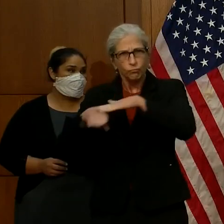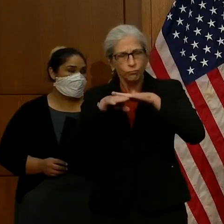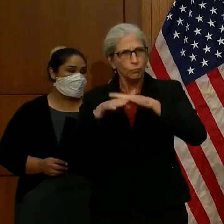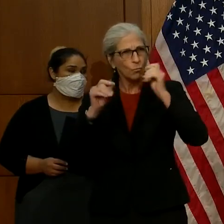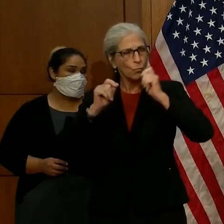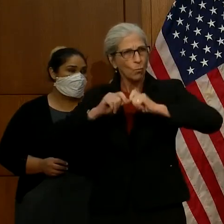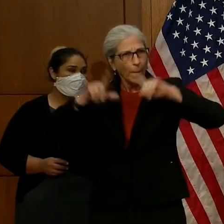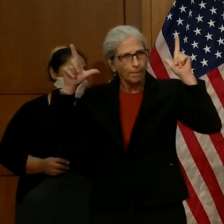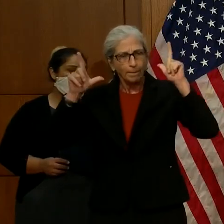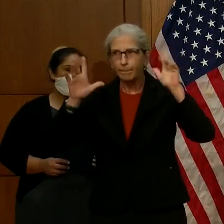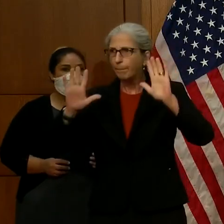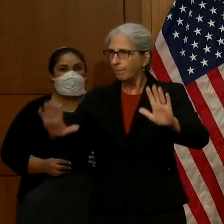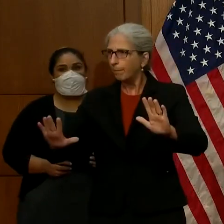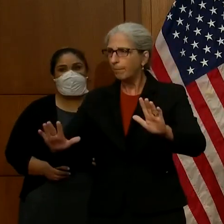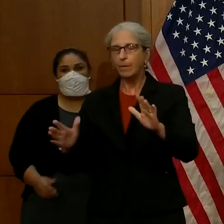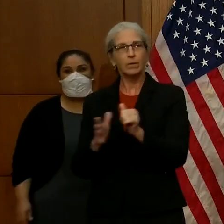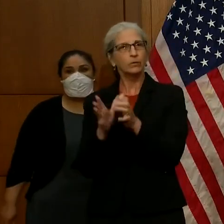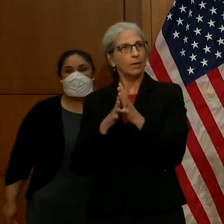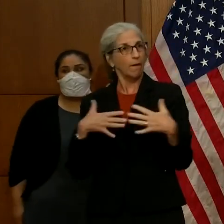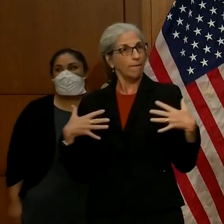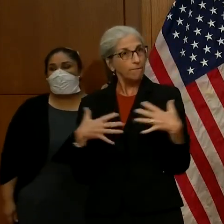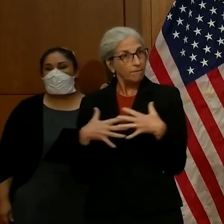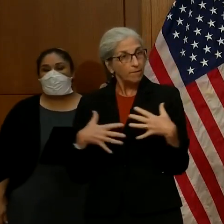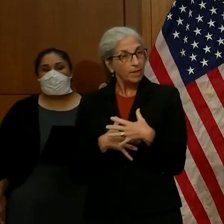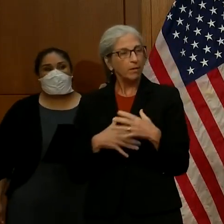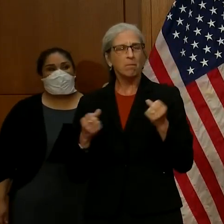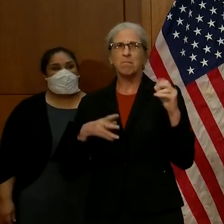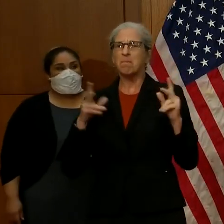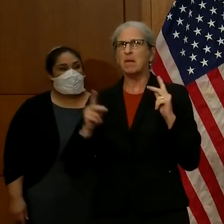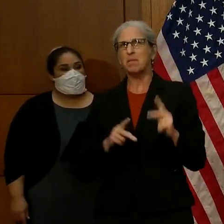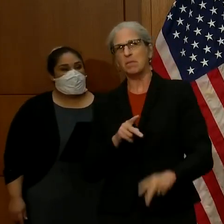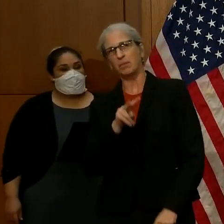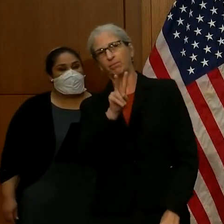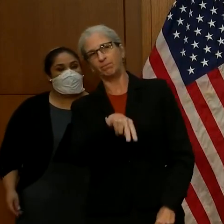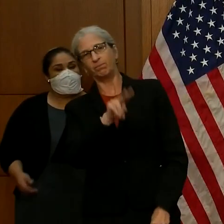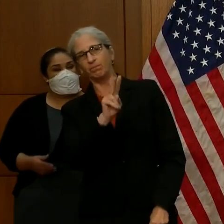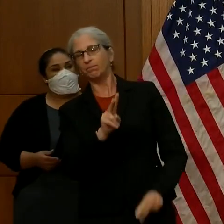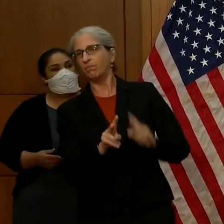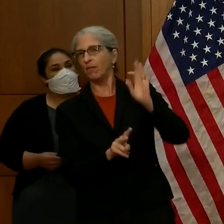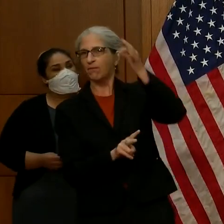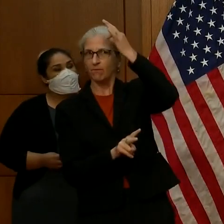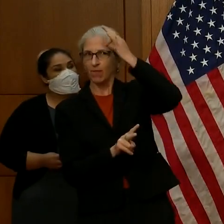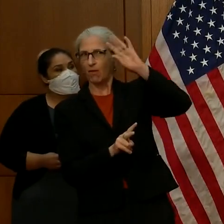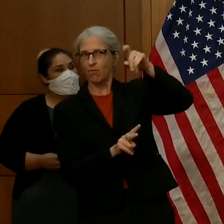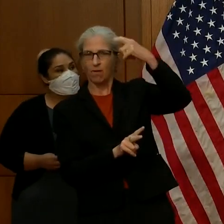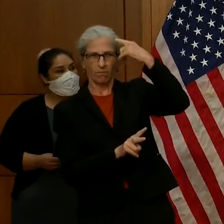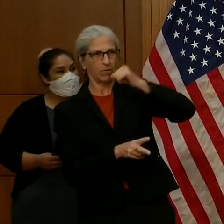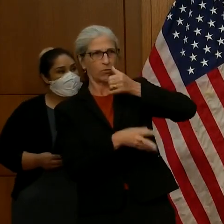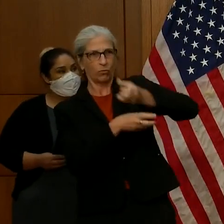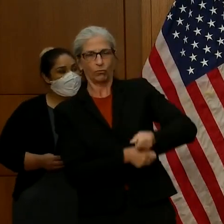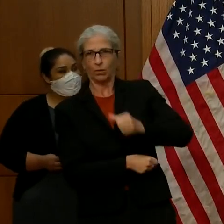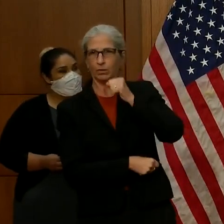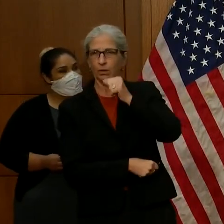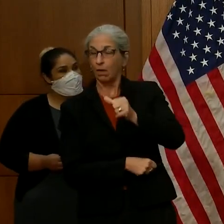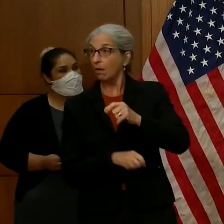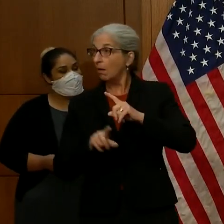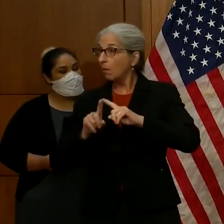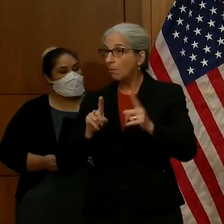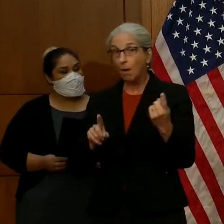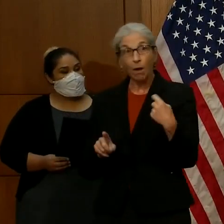There is a lot of fear and distrust of the federal government. We can't allow this to stop us from being counted